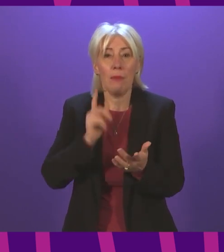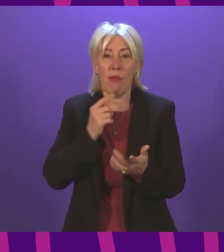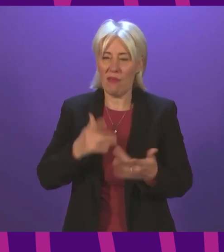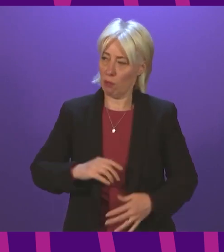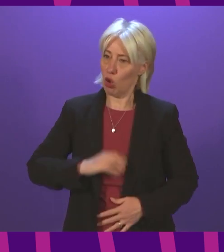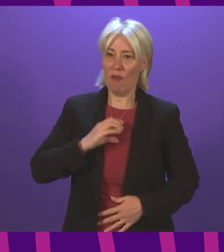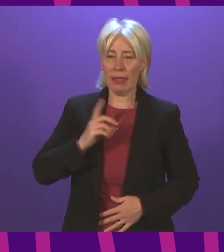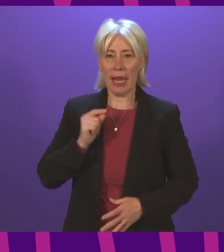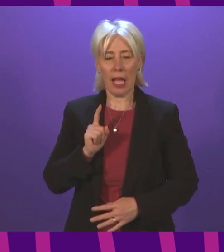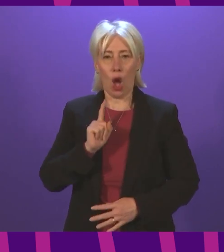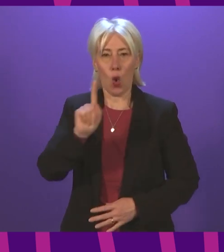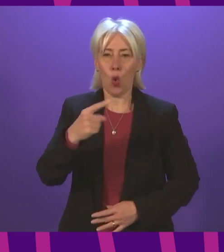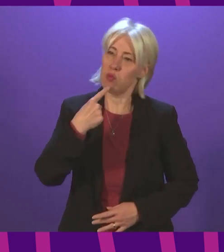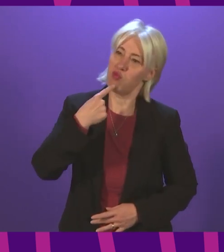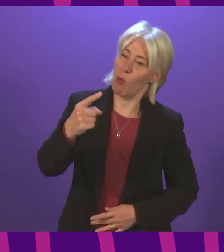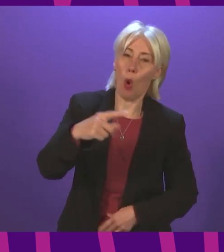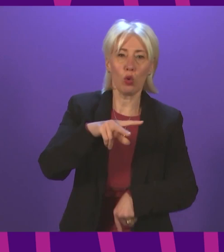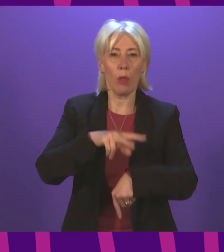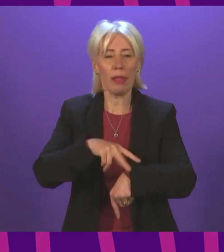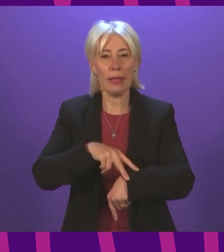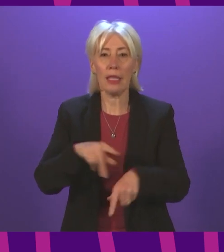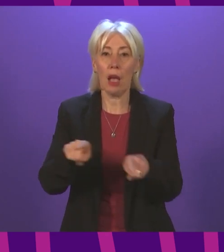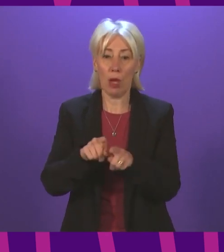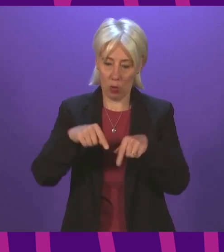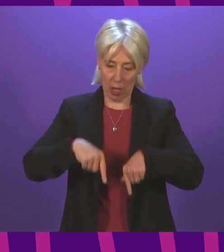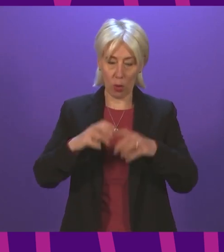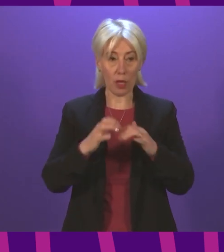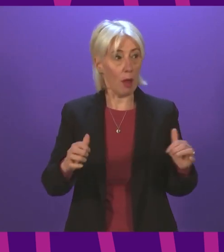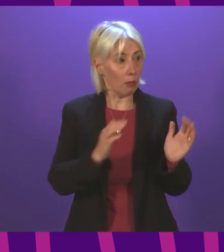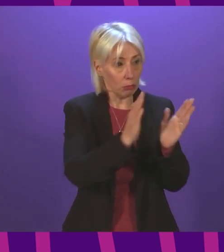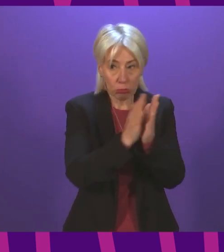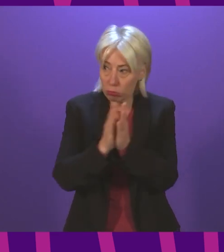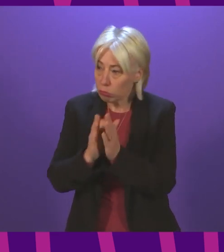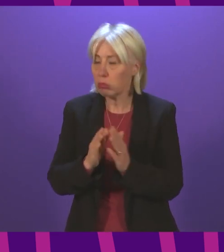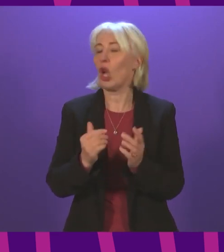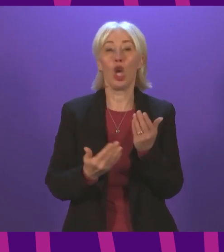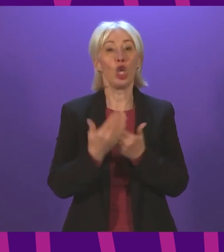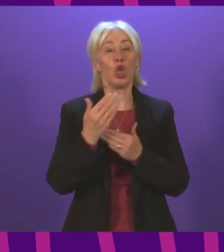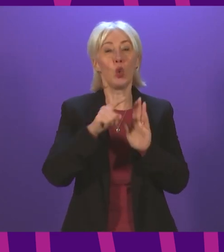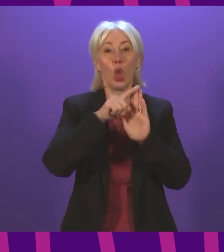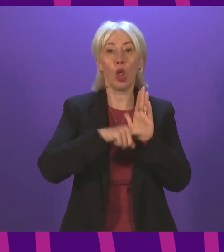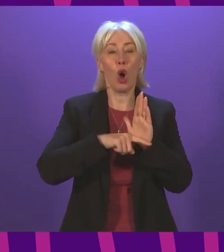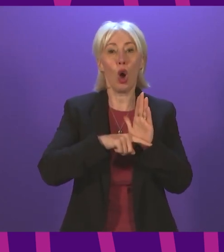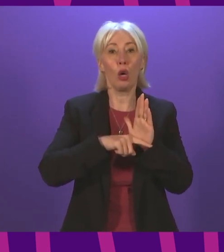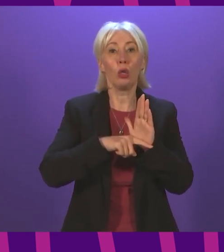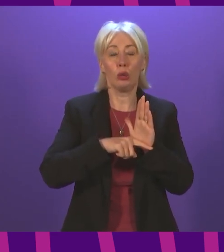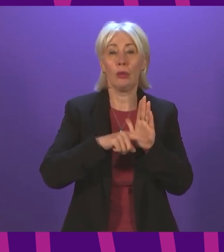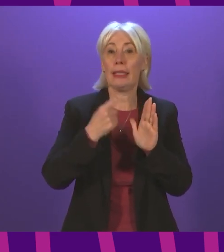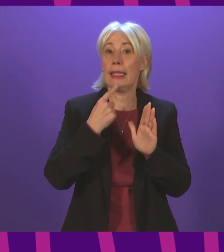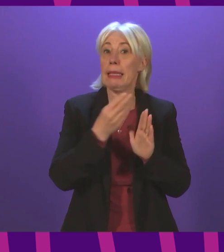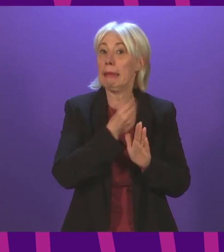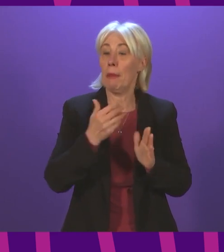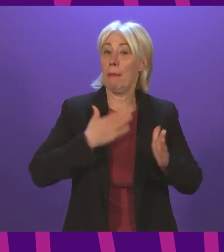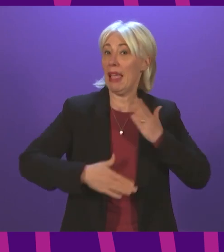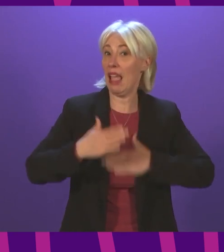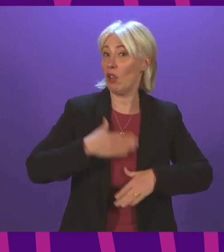support these crimes, which is something we should welcome. And of course this Parliament, to its great credit, passed a new law making certain behaviour